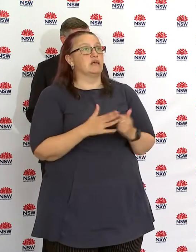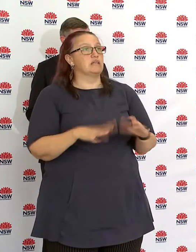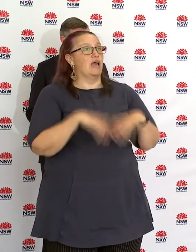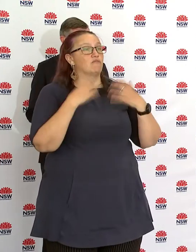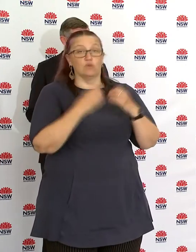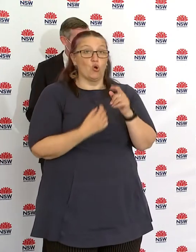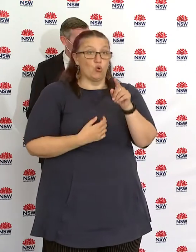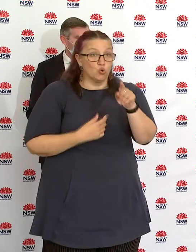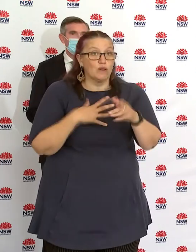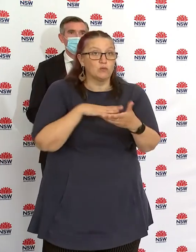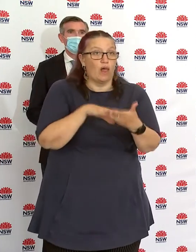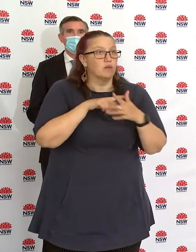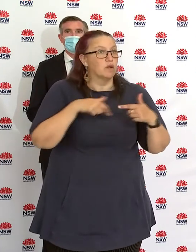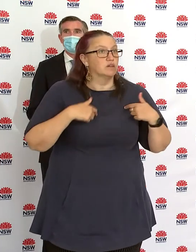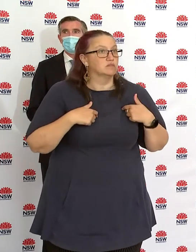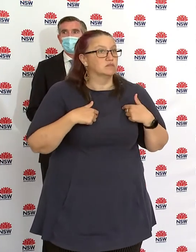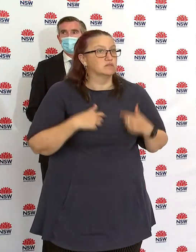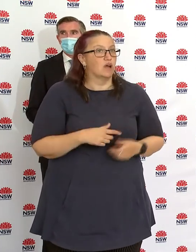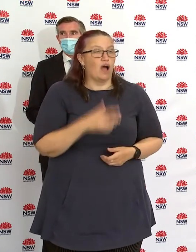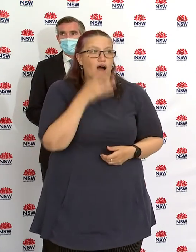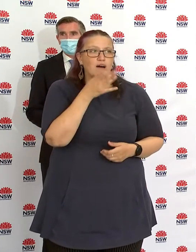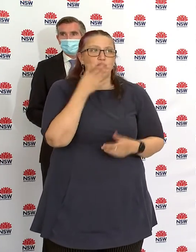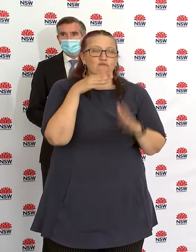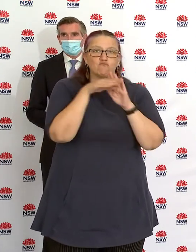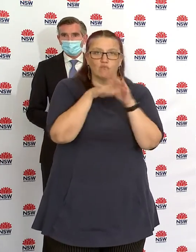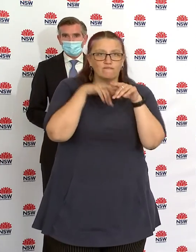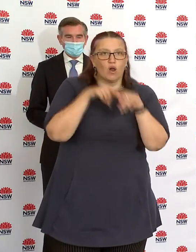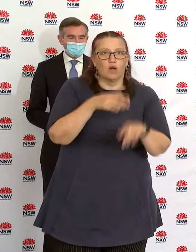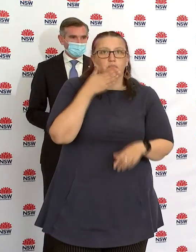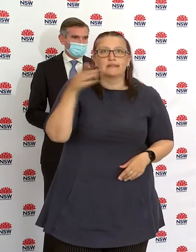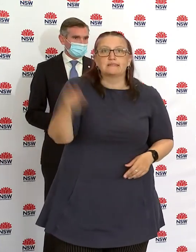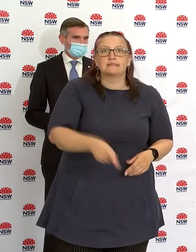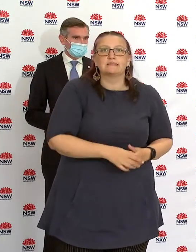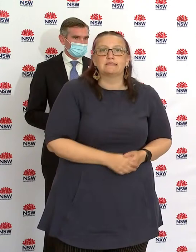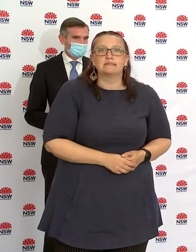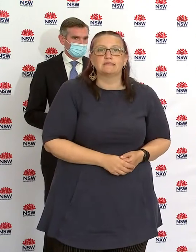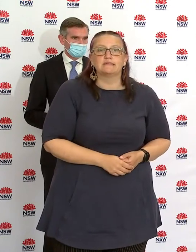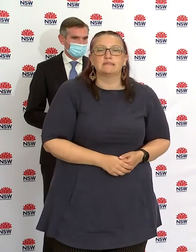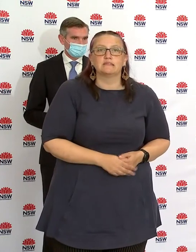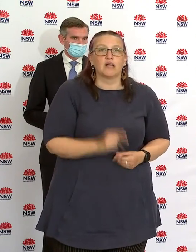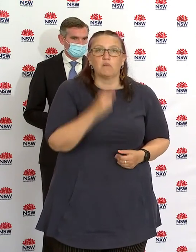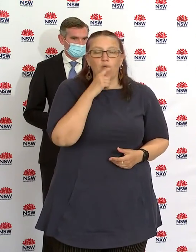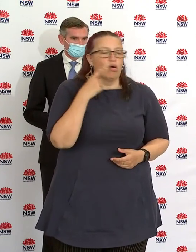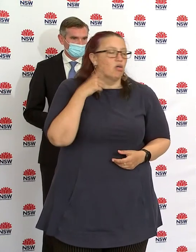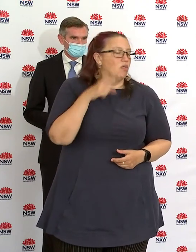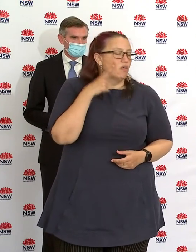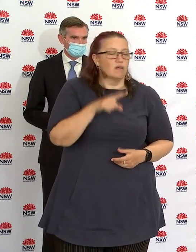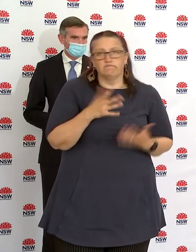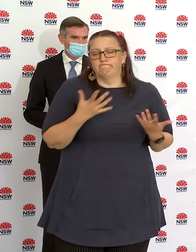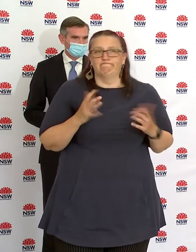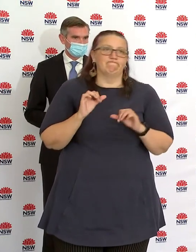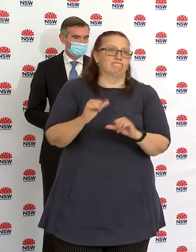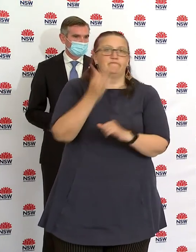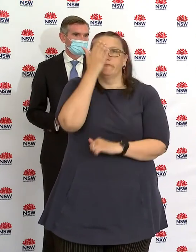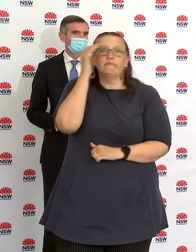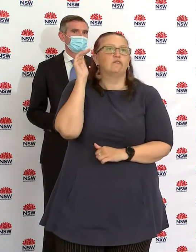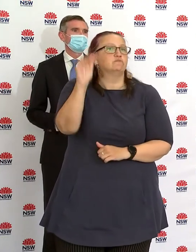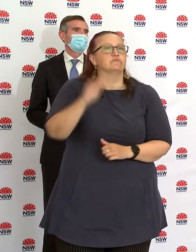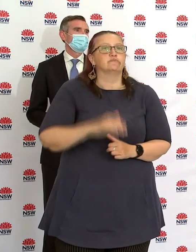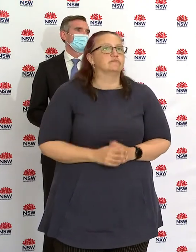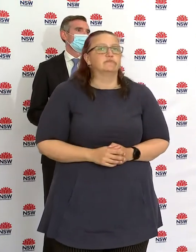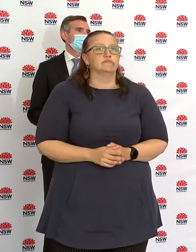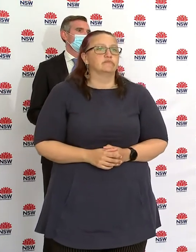we ask you to comply, we do that off the base of the health advice and broader advice. But each individual in our New South Wales community has a